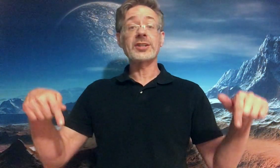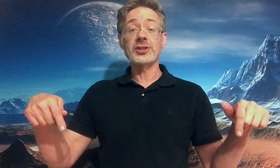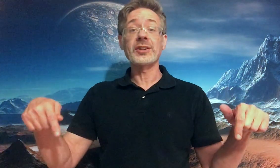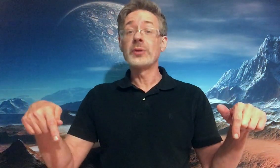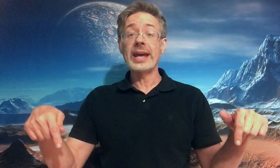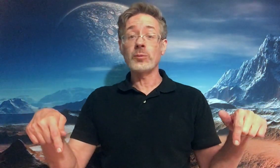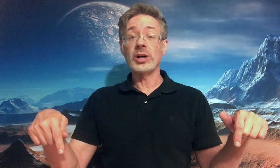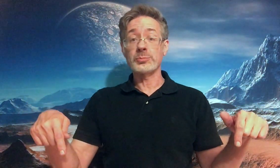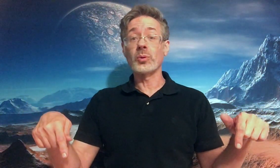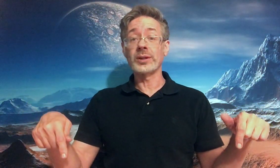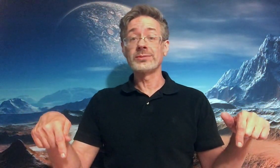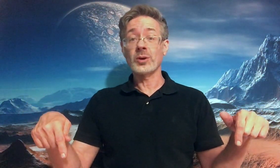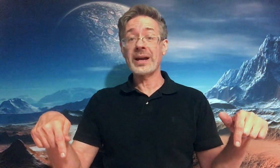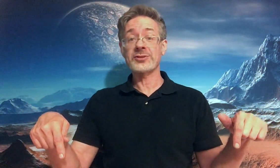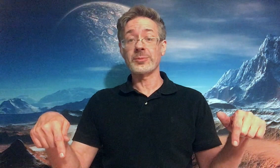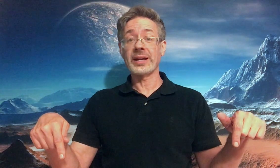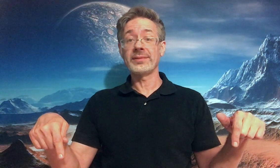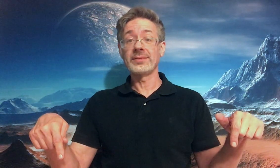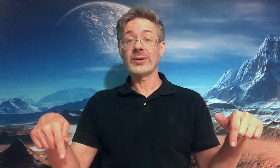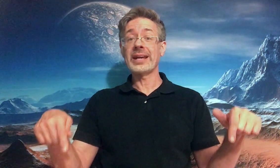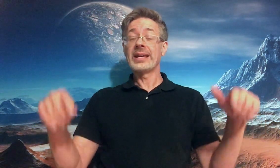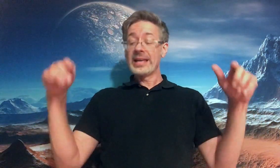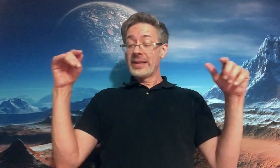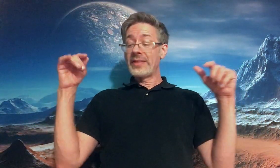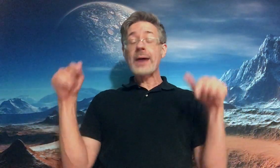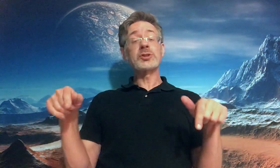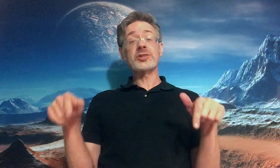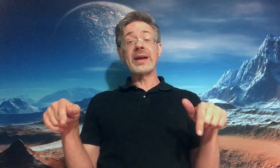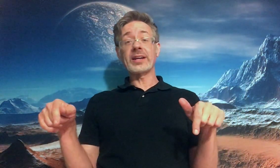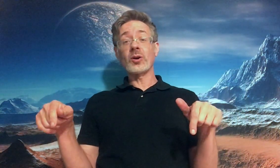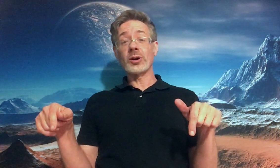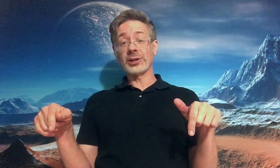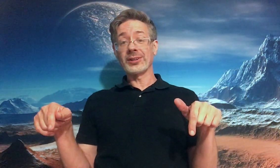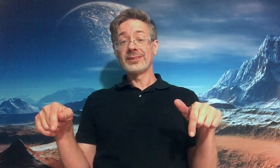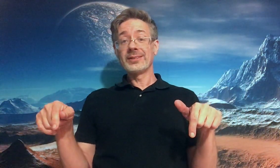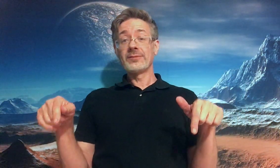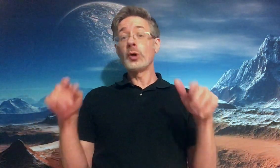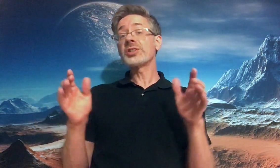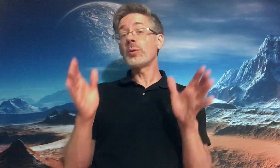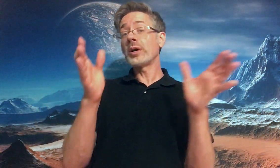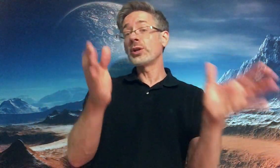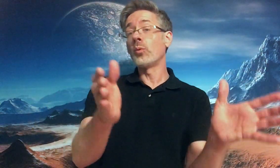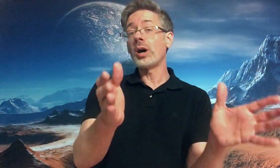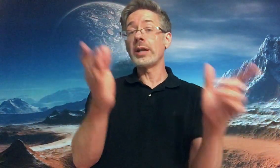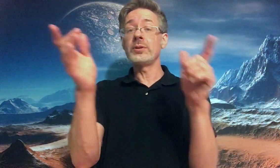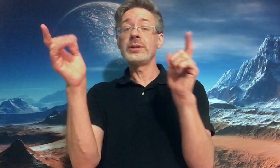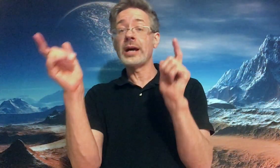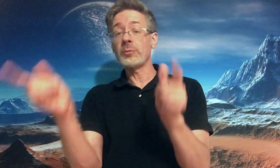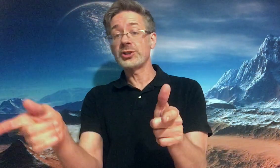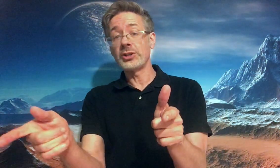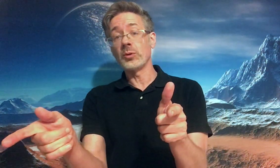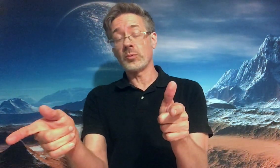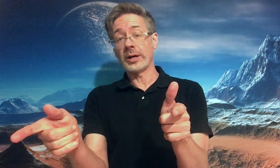that you can't watch porn or masturbate. Okay. That will just make it harder. Focus on what you want, not what you don't want.